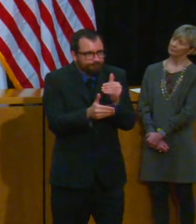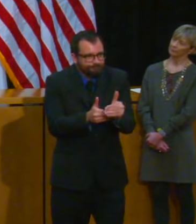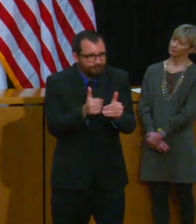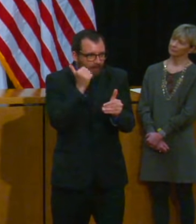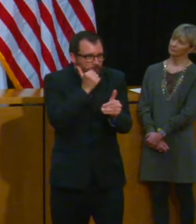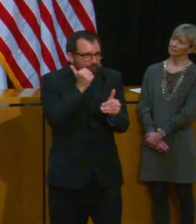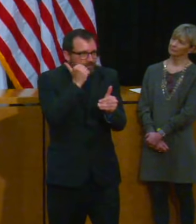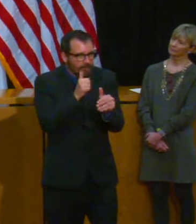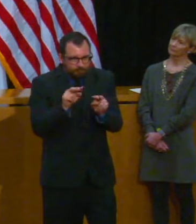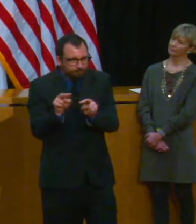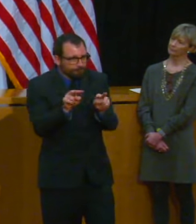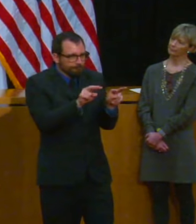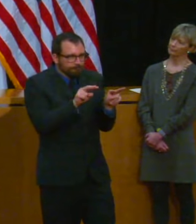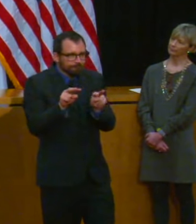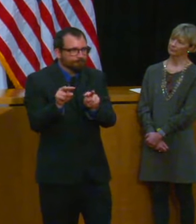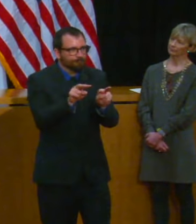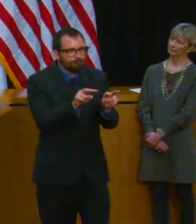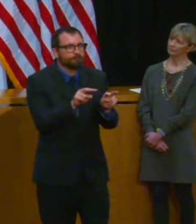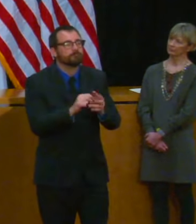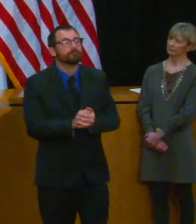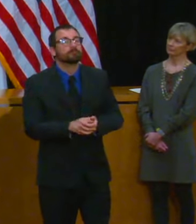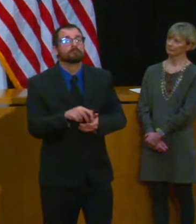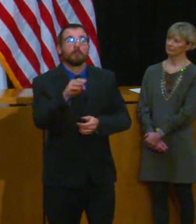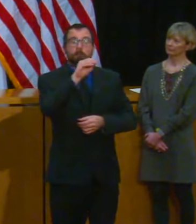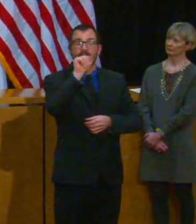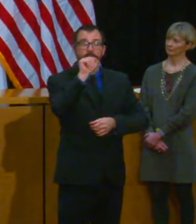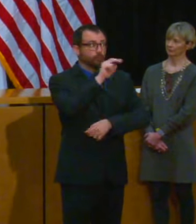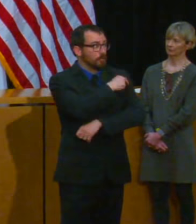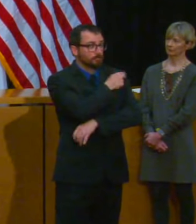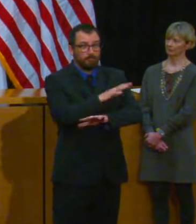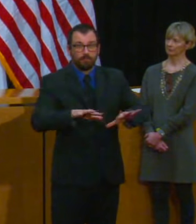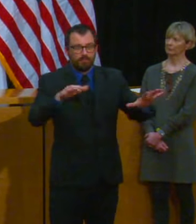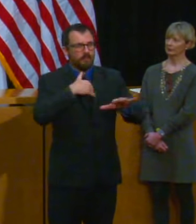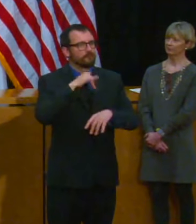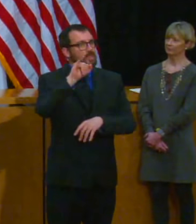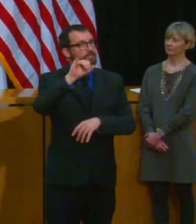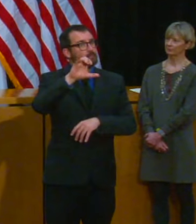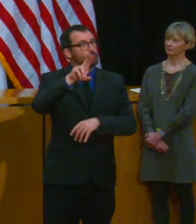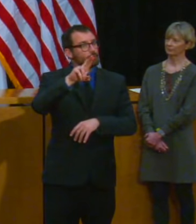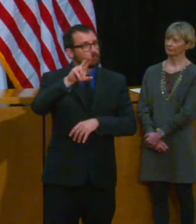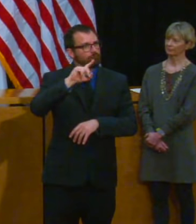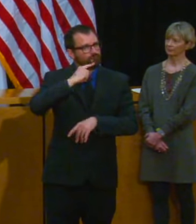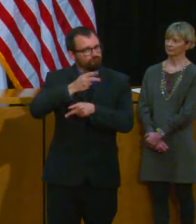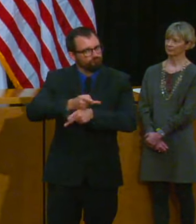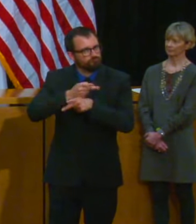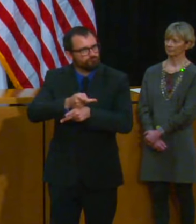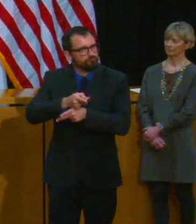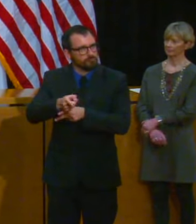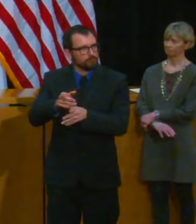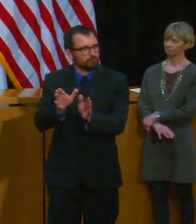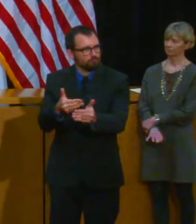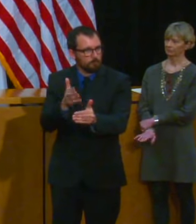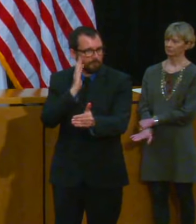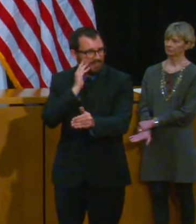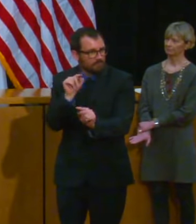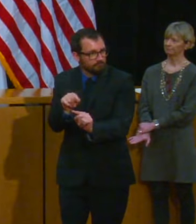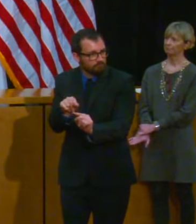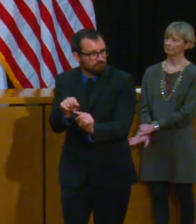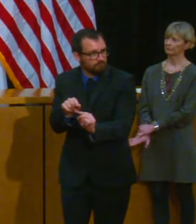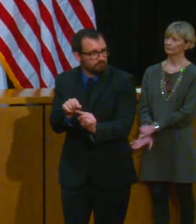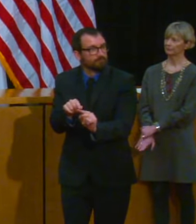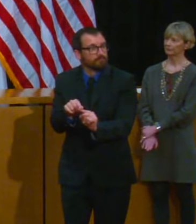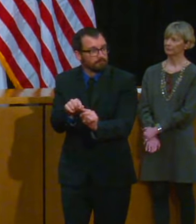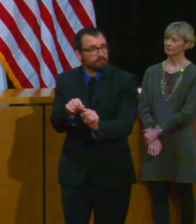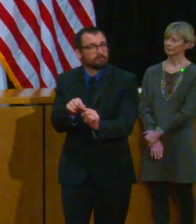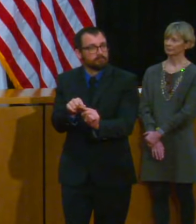over the course of the past 15 days kind of gone like this You know, while the hospitalization numbers look